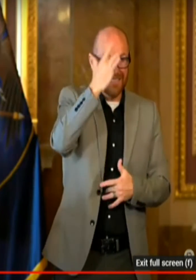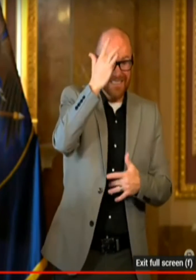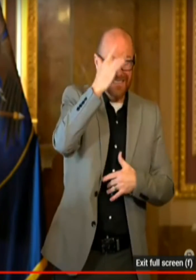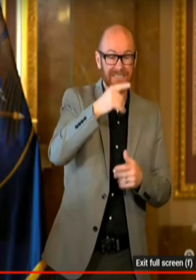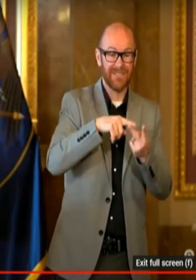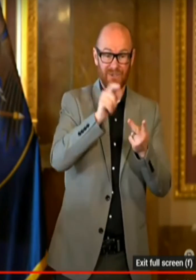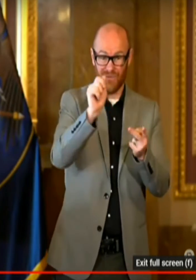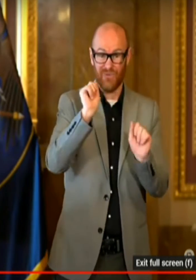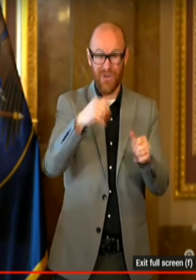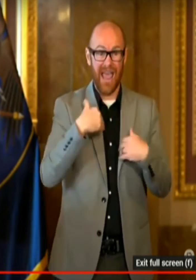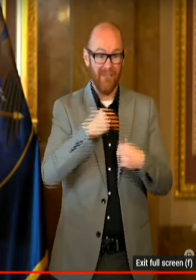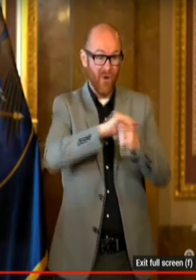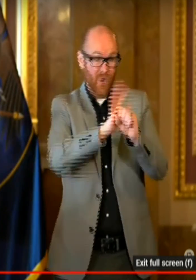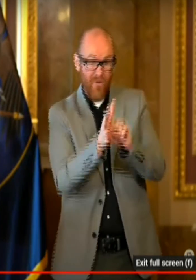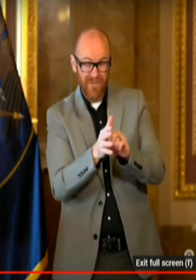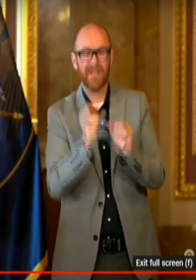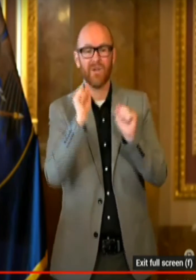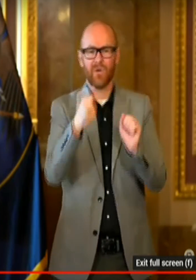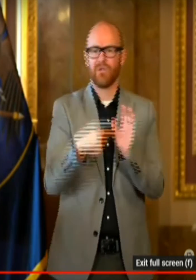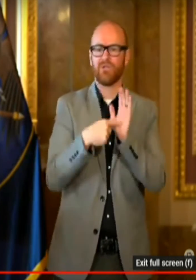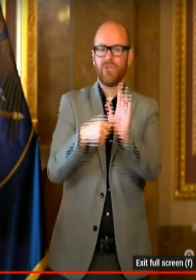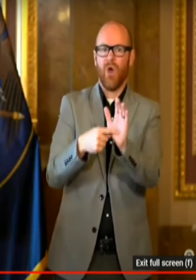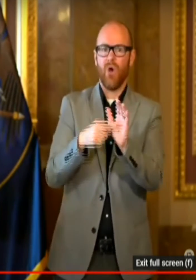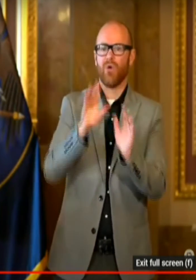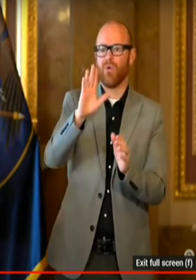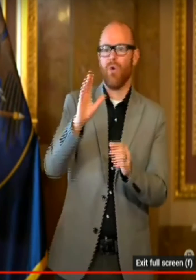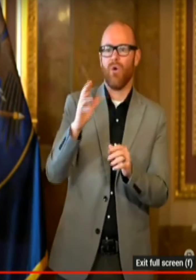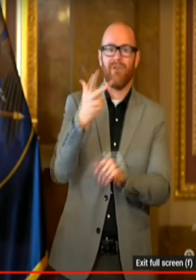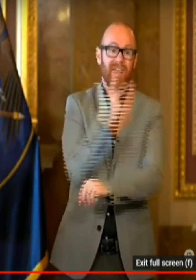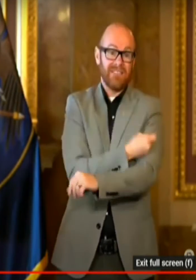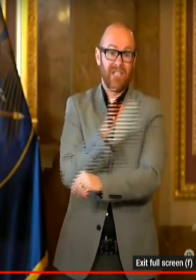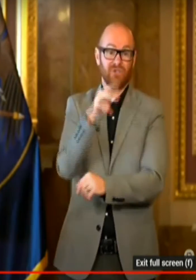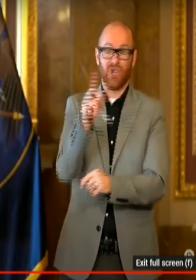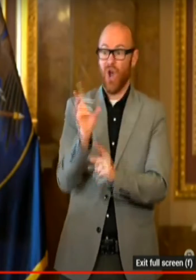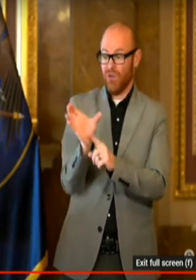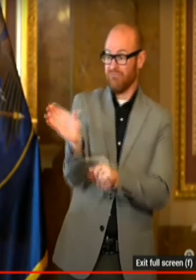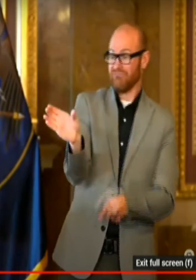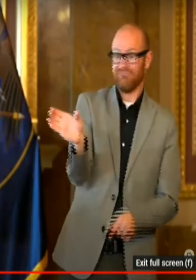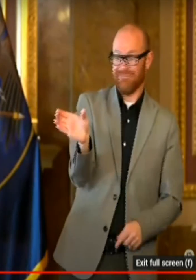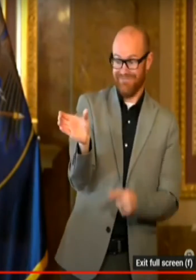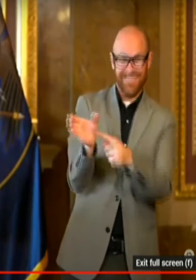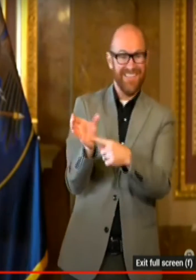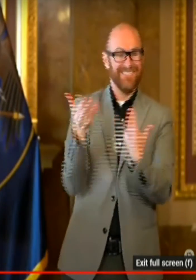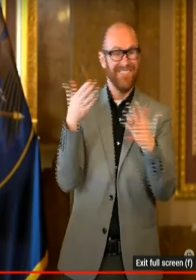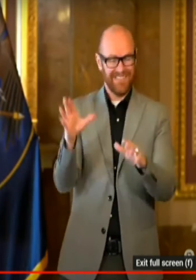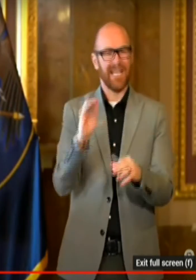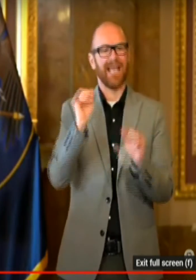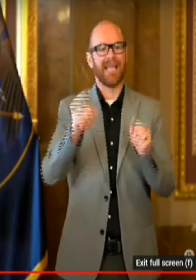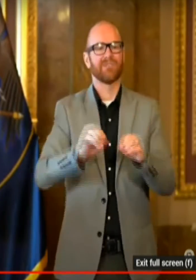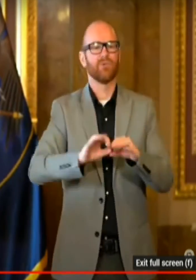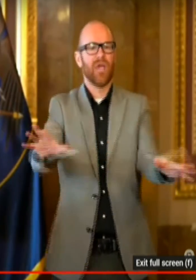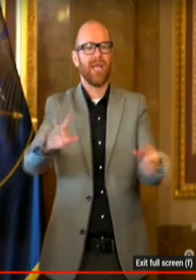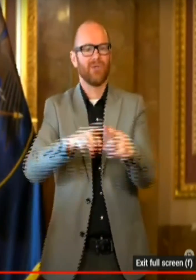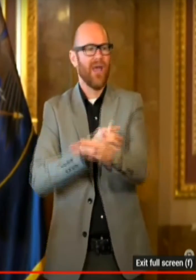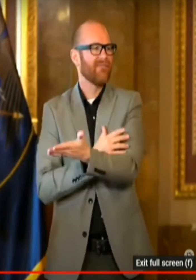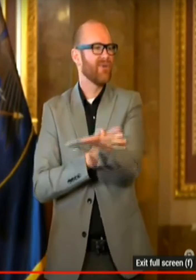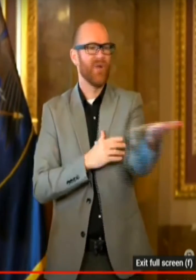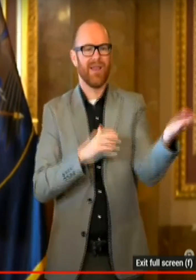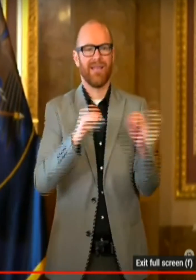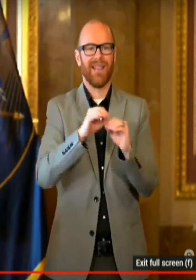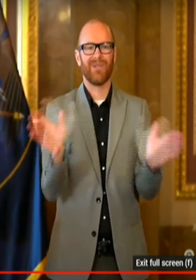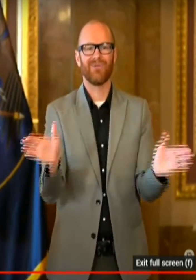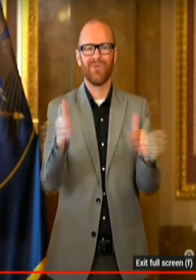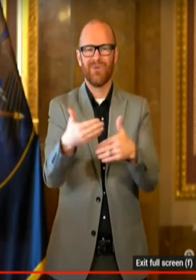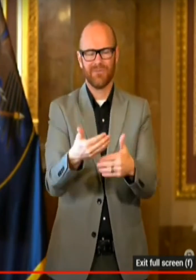COVID. And you could show your vaccination card and get in and spread it to everyone in there. So that doesn't make sense. And I sincerely hope